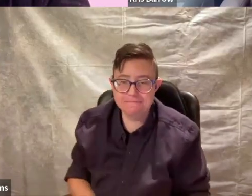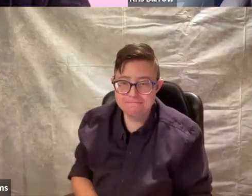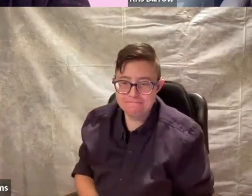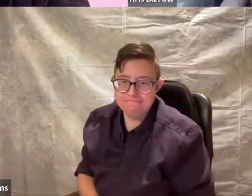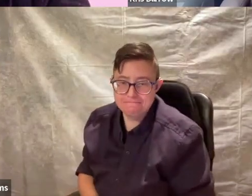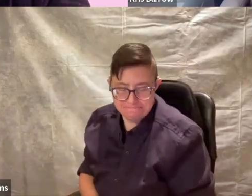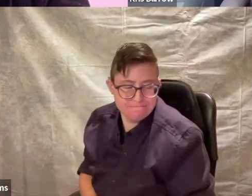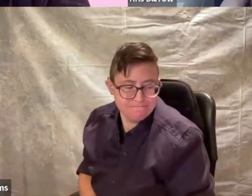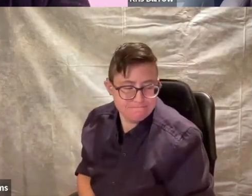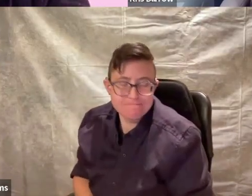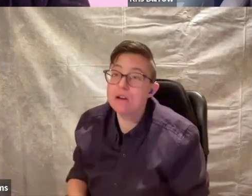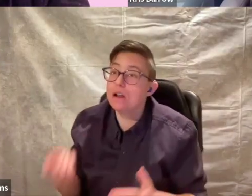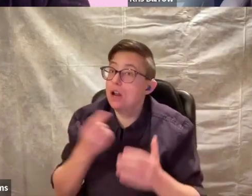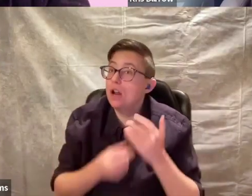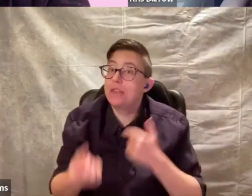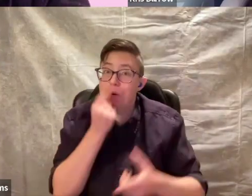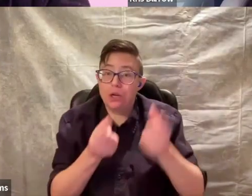mutiny.